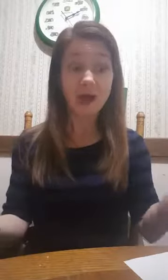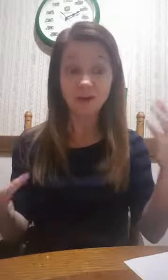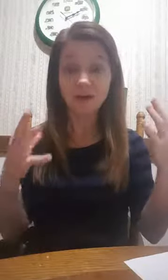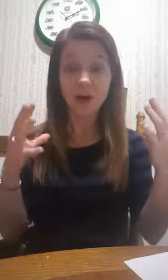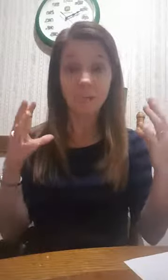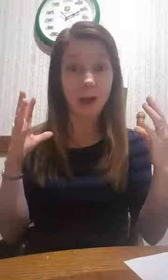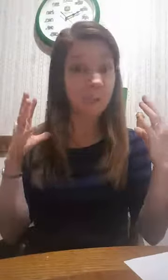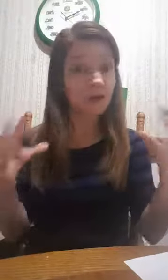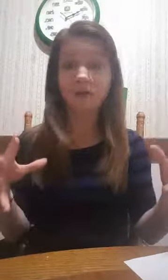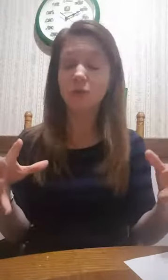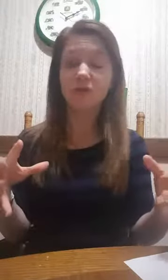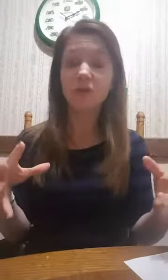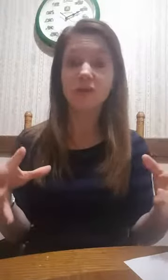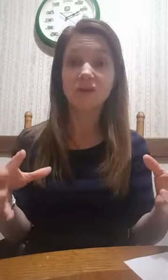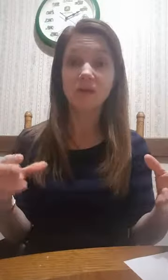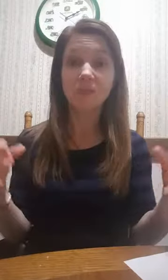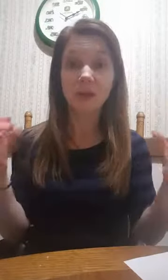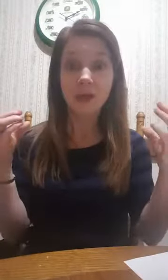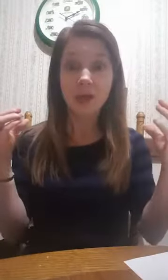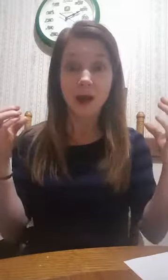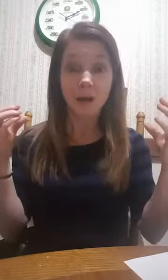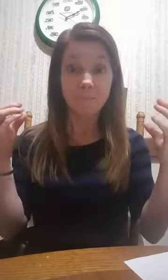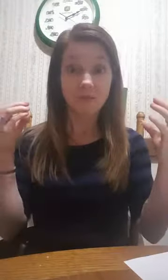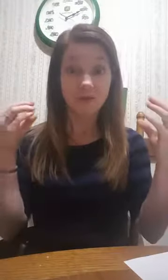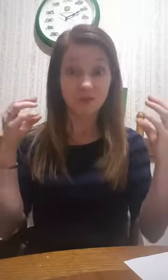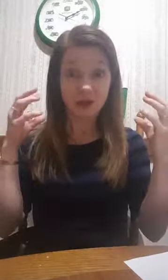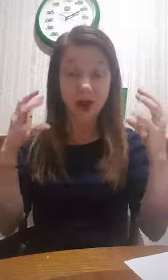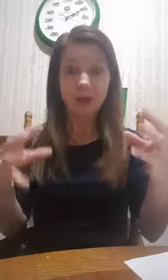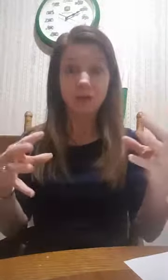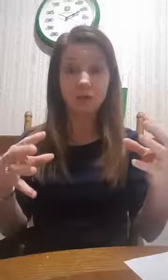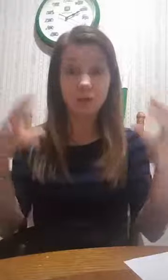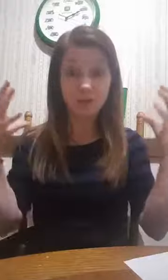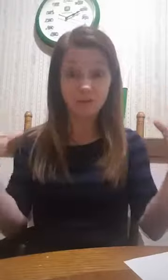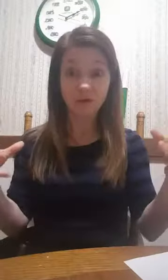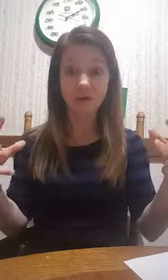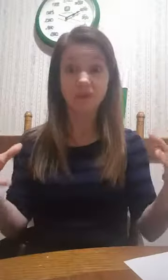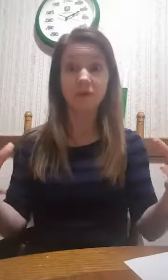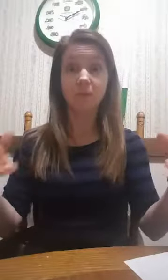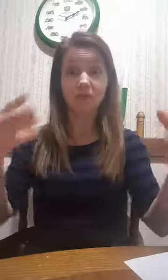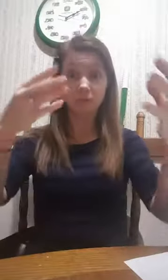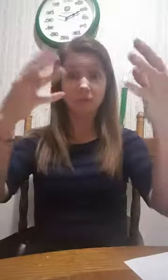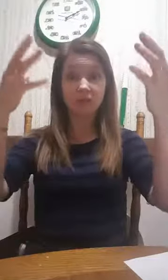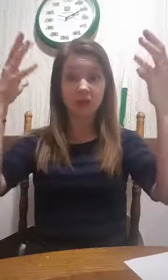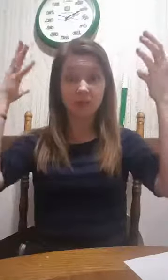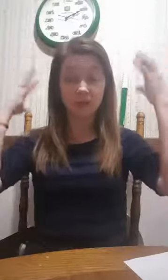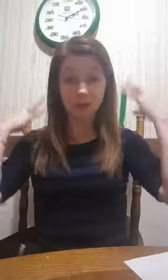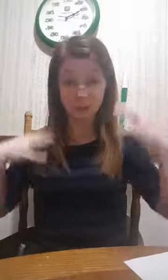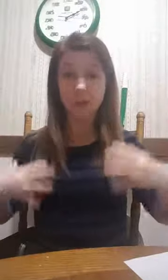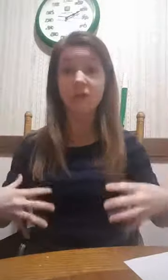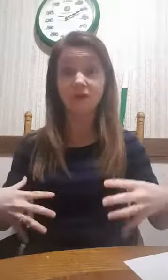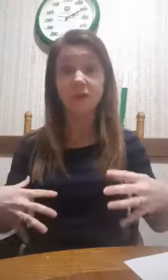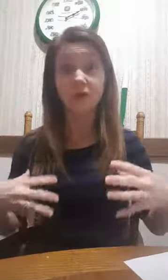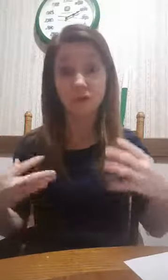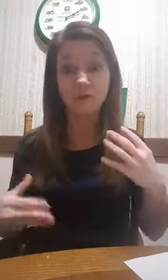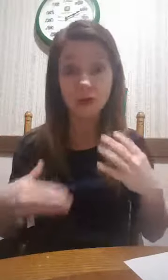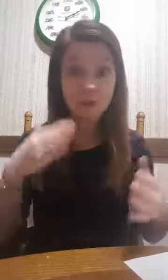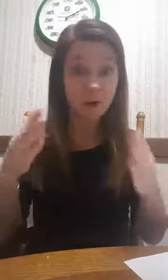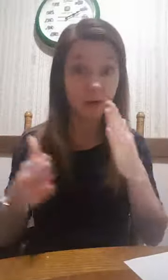fact, I'm not going to go into all the details, but higher rates of electronics in our bedrooms and being around the electronics all the time are